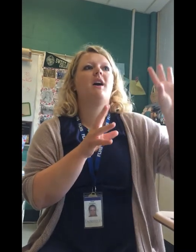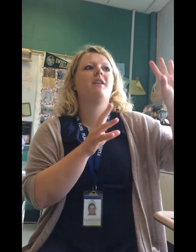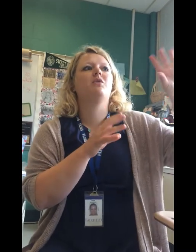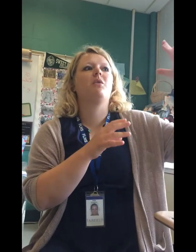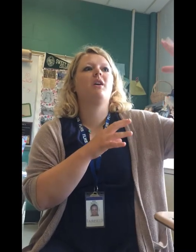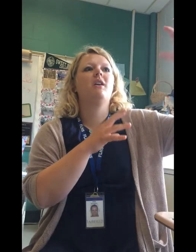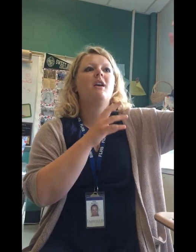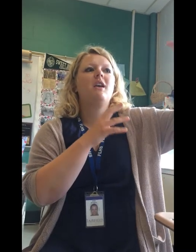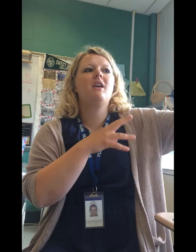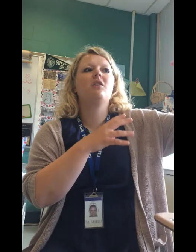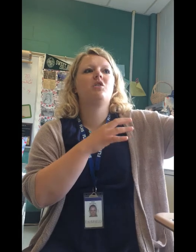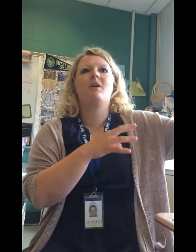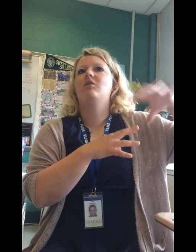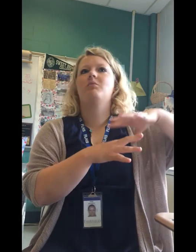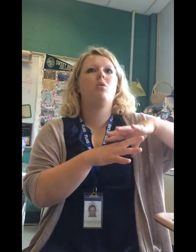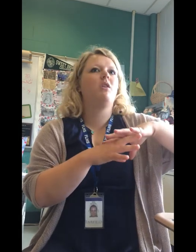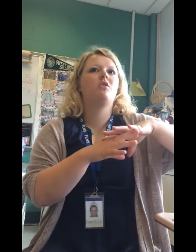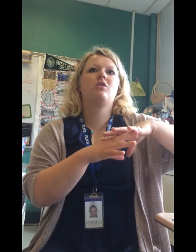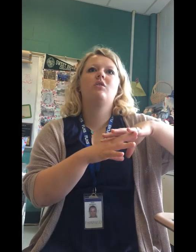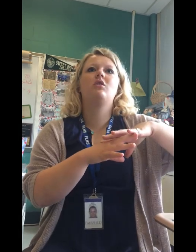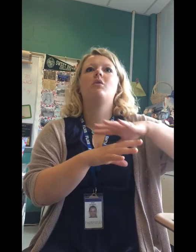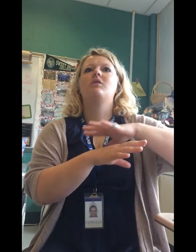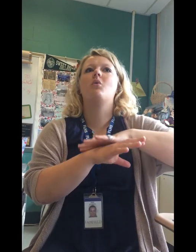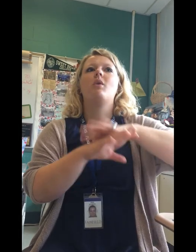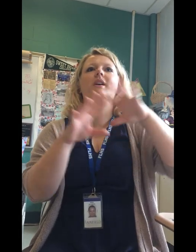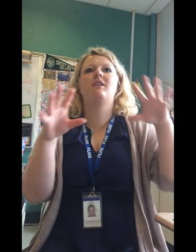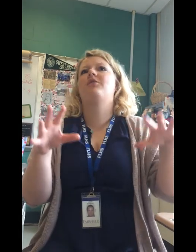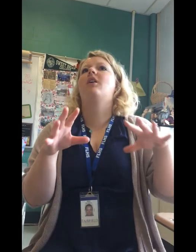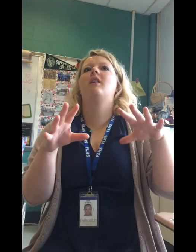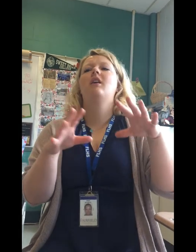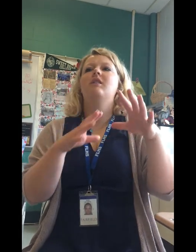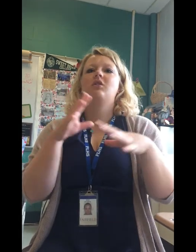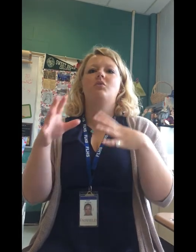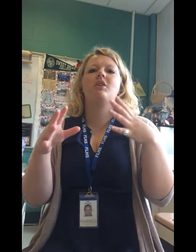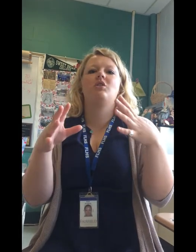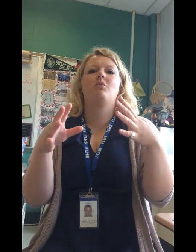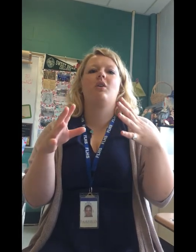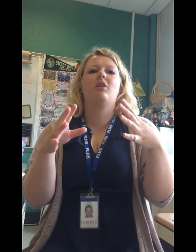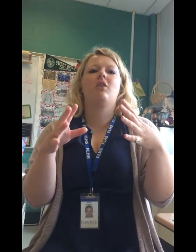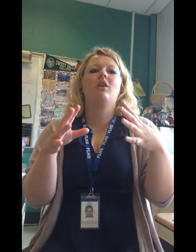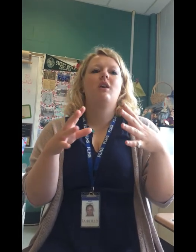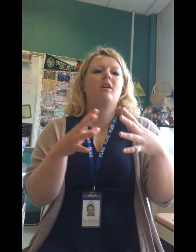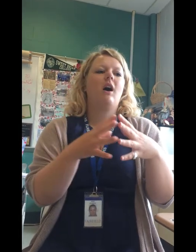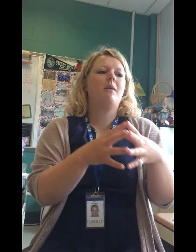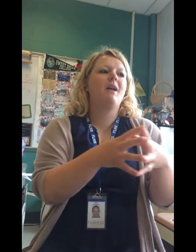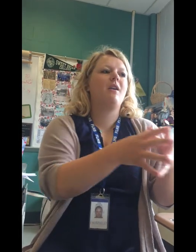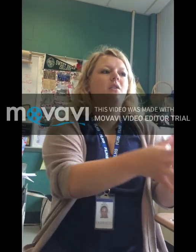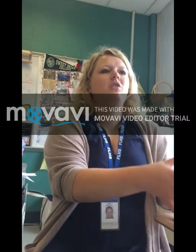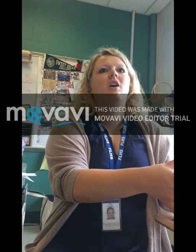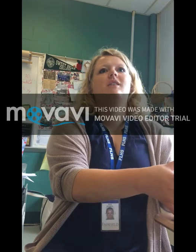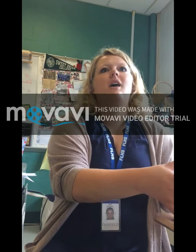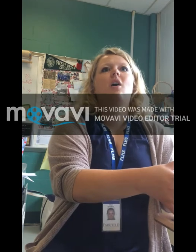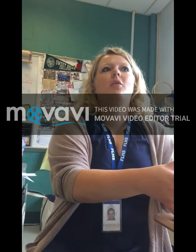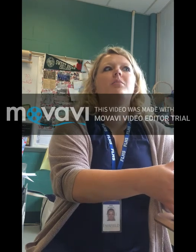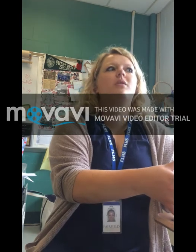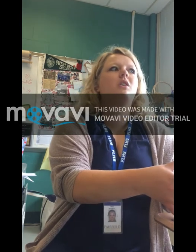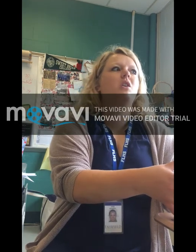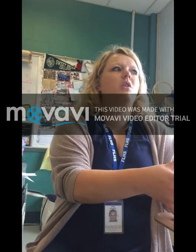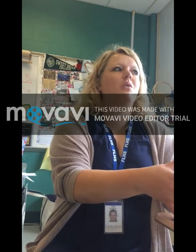signs were in English, Spanish, and Polish. So it was a way different situation where you're not only trying to help, you know,